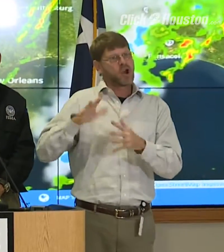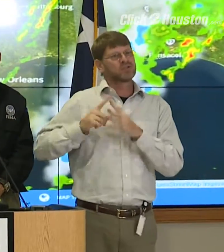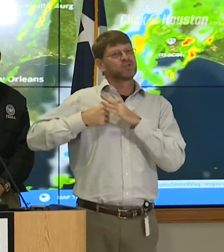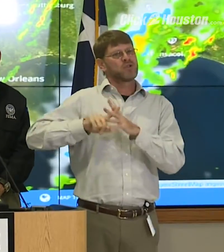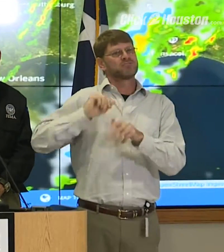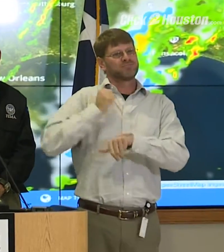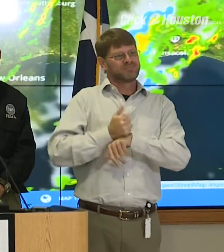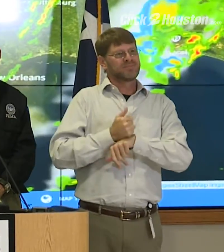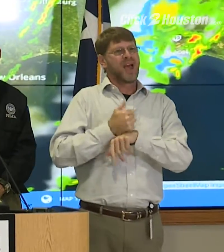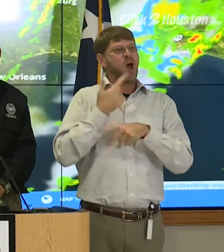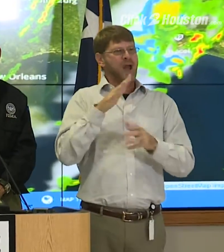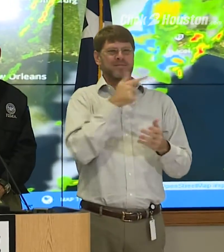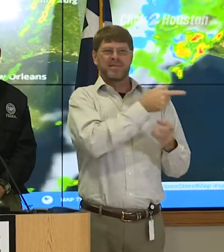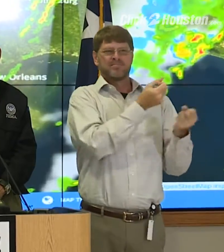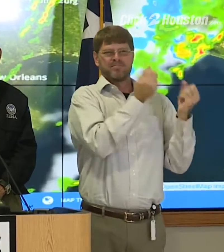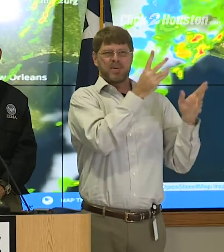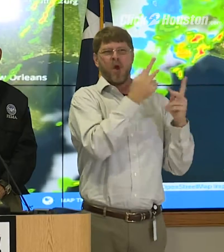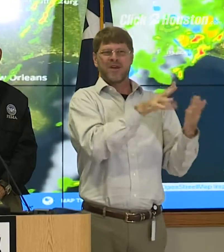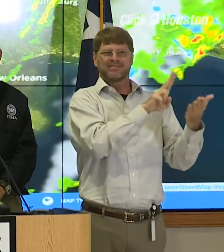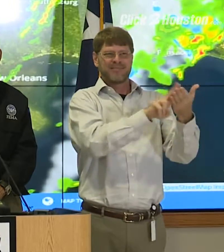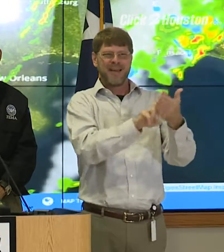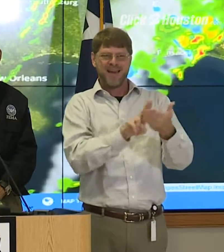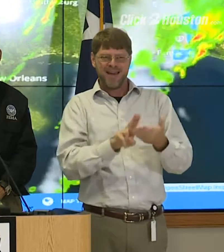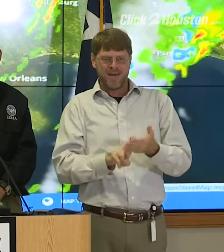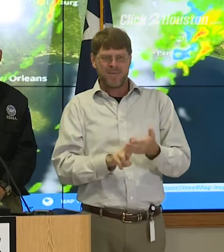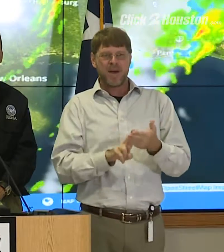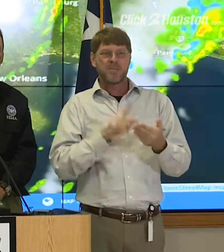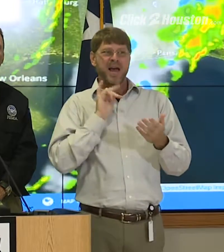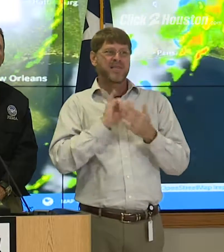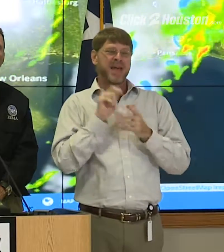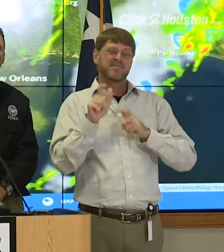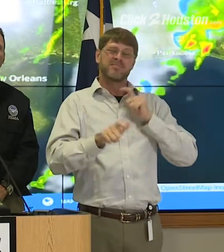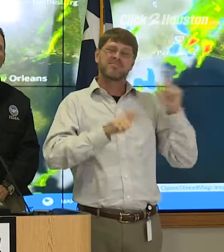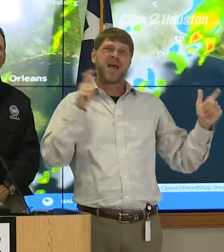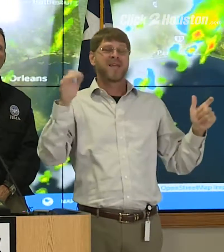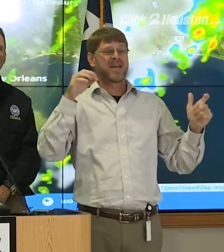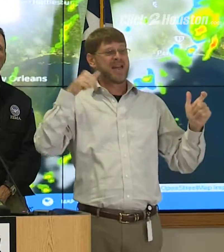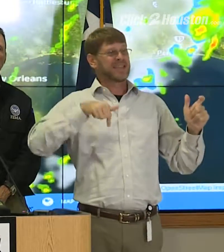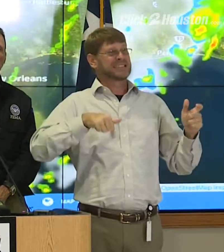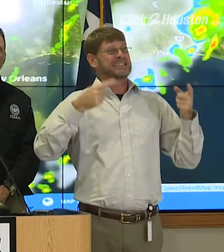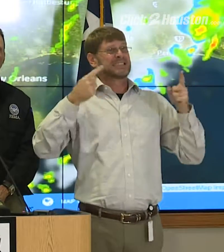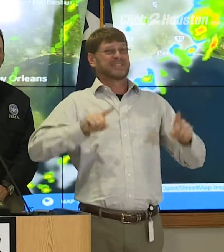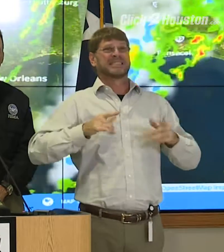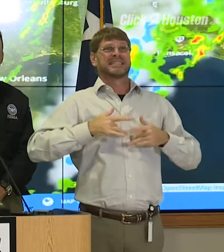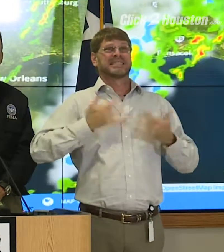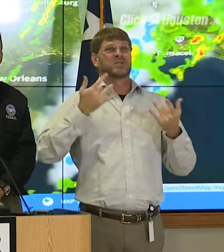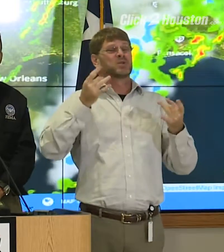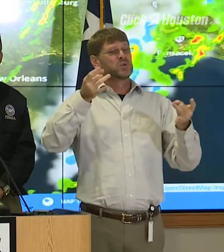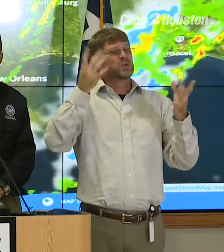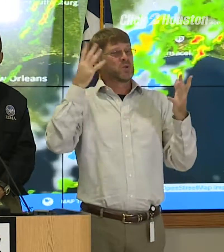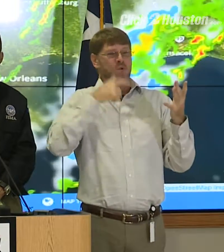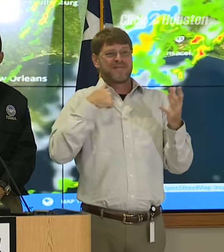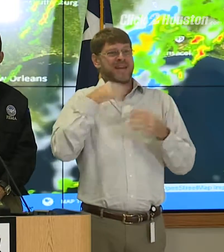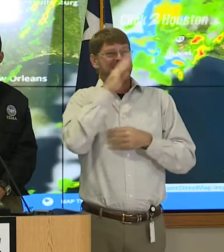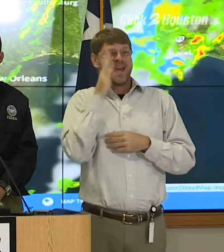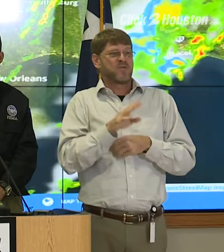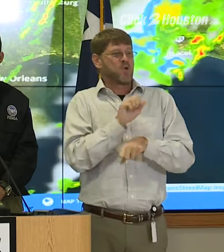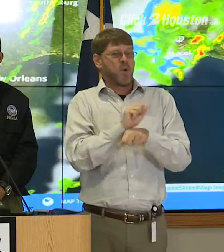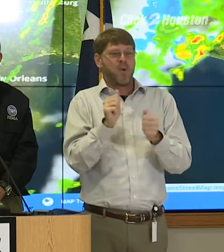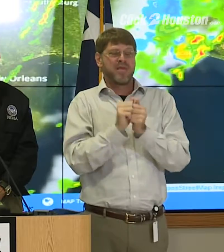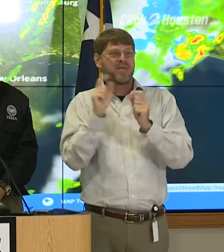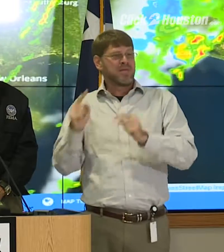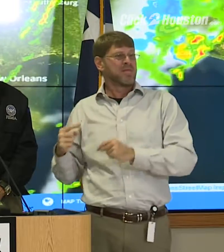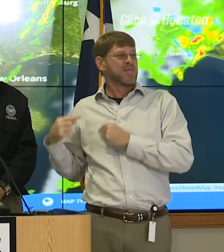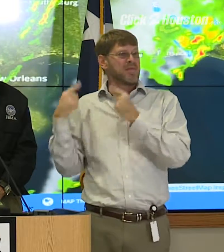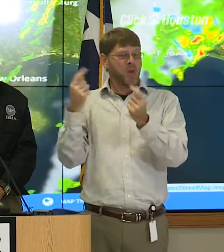I think you heard the thousands that have already signed up. The magnitude of this event is so far beyond anything we've dealt with in